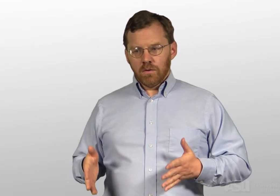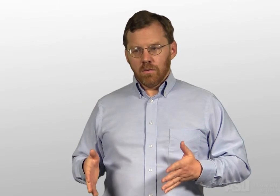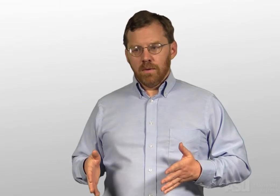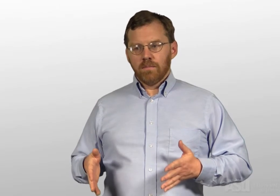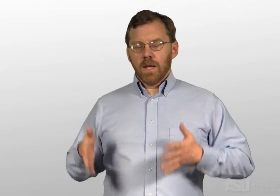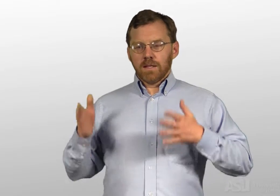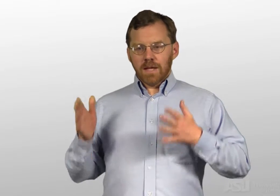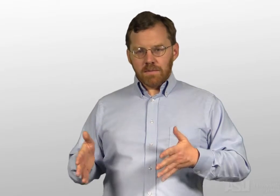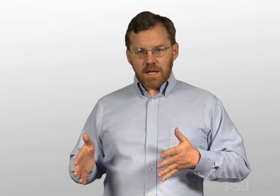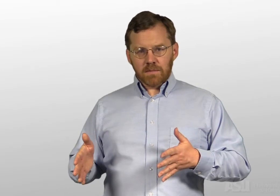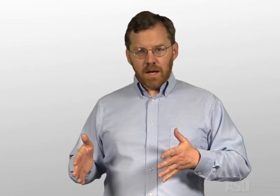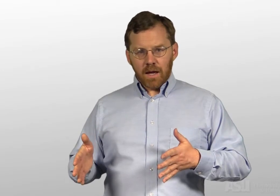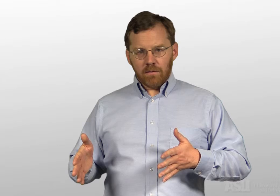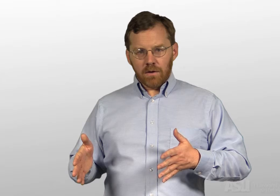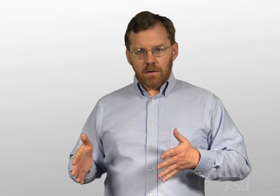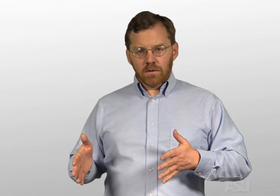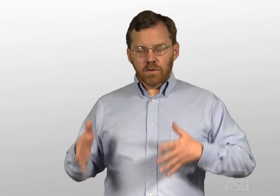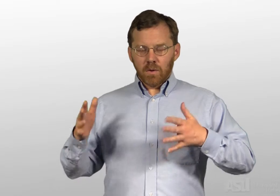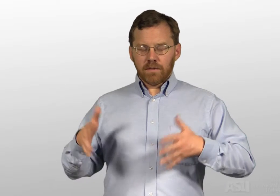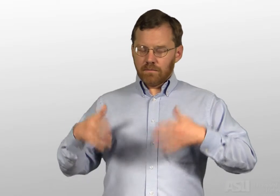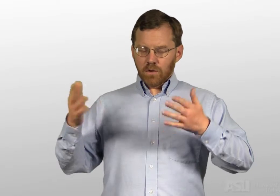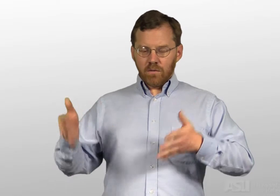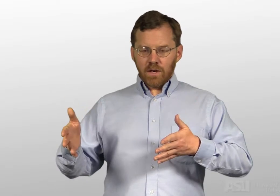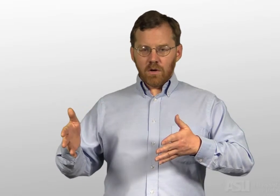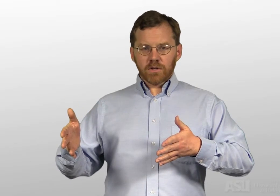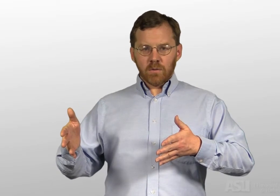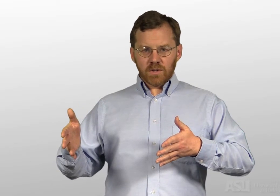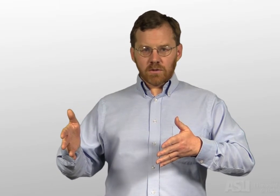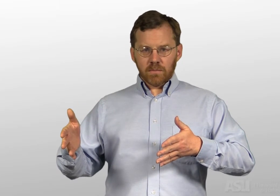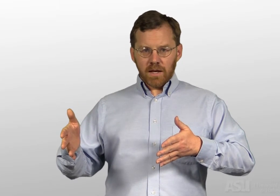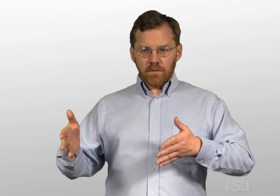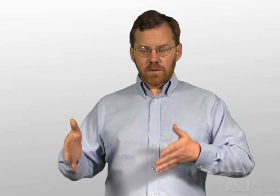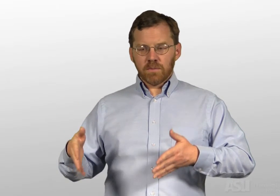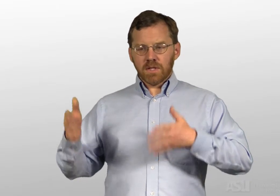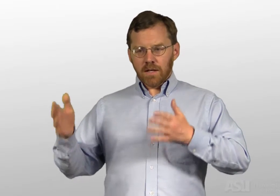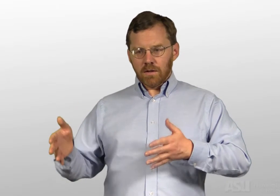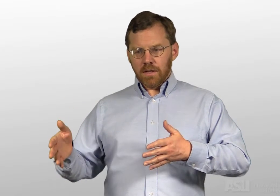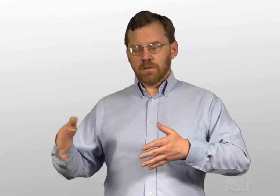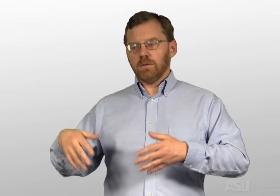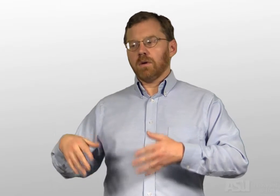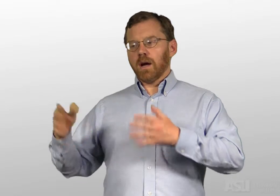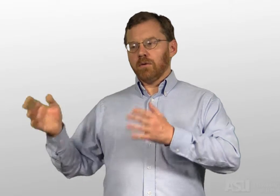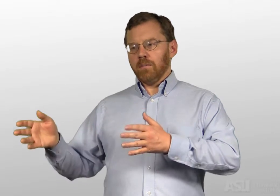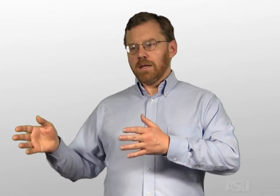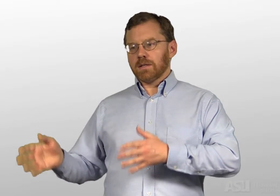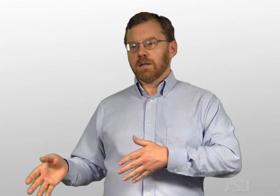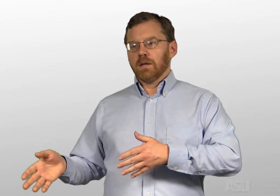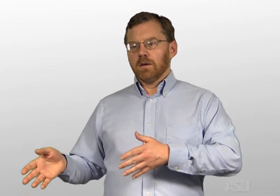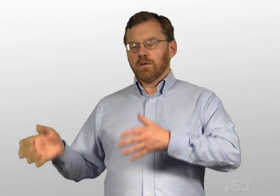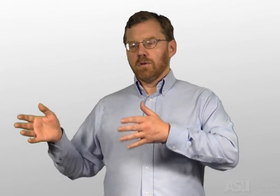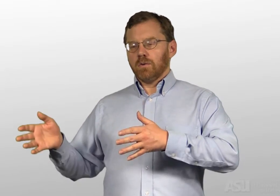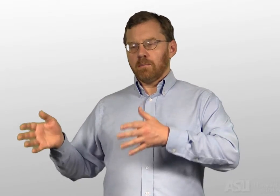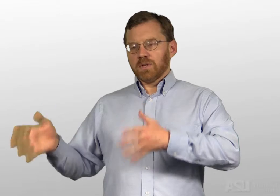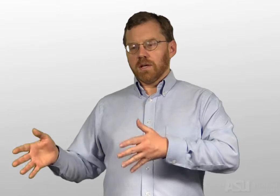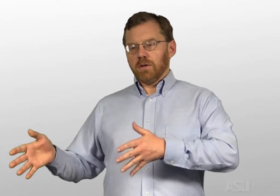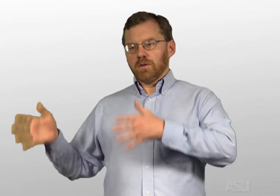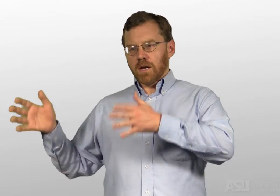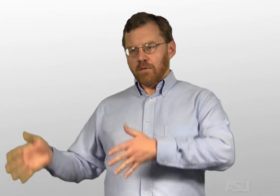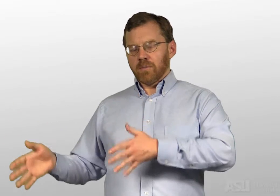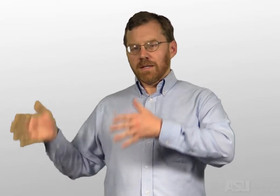same-sex behavior, what Corvino calls homosexual behaviors, particularly to government, and particularly to the government